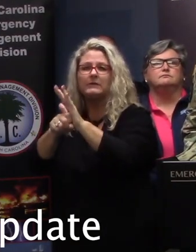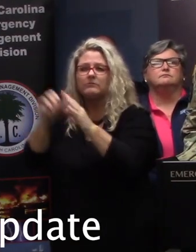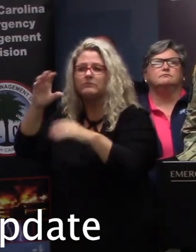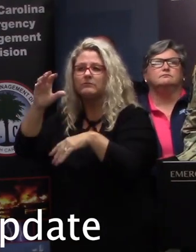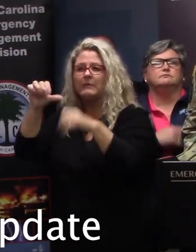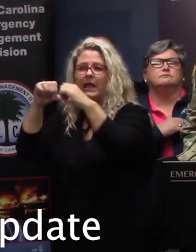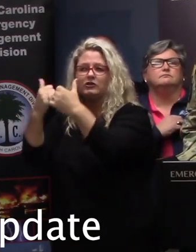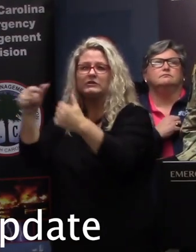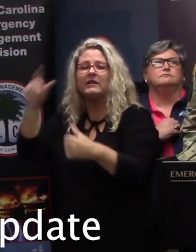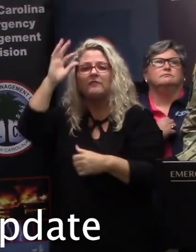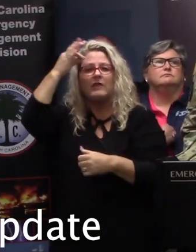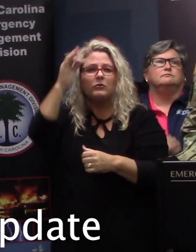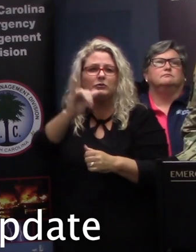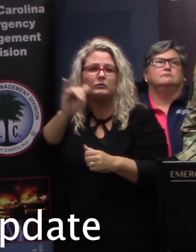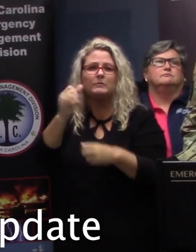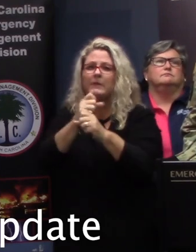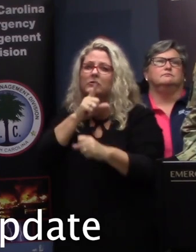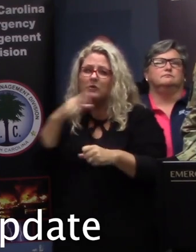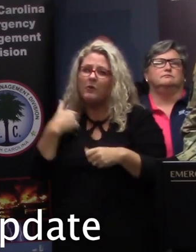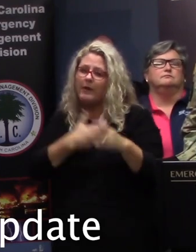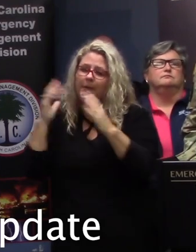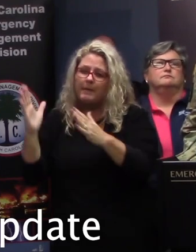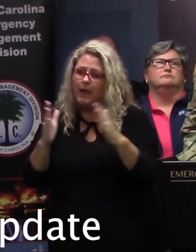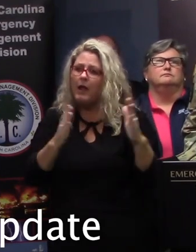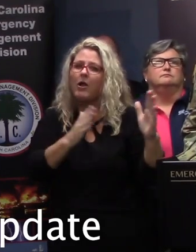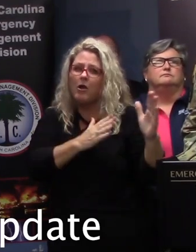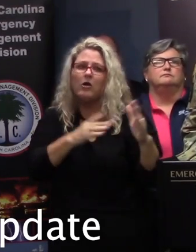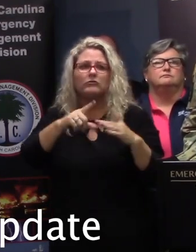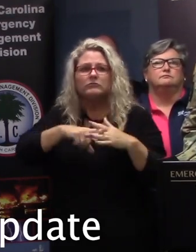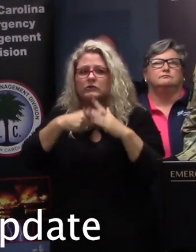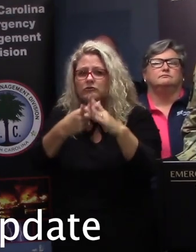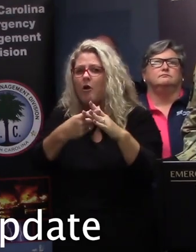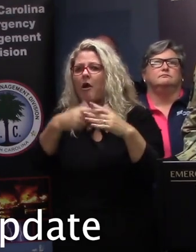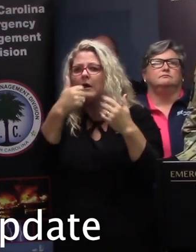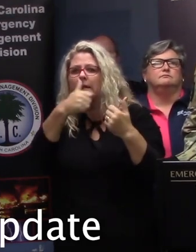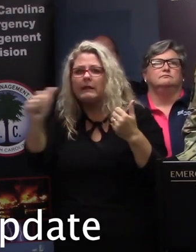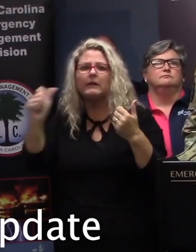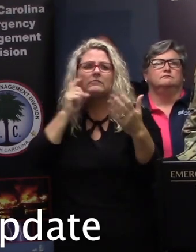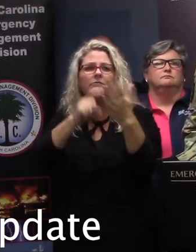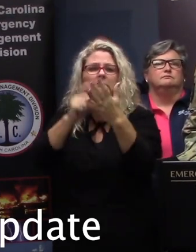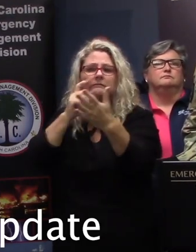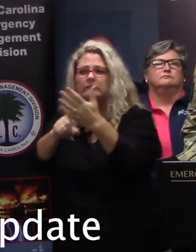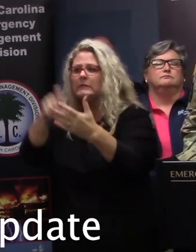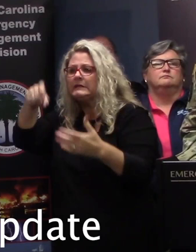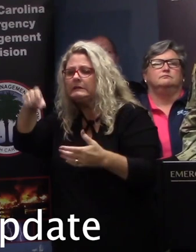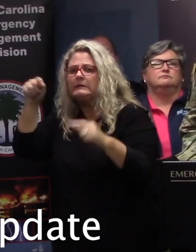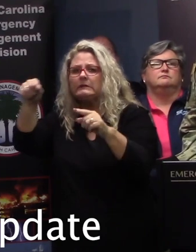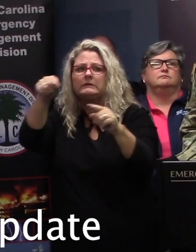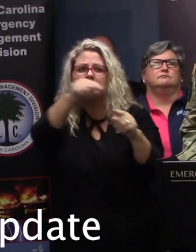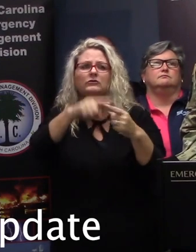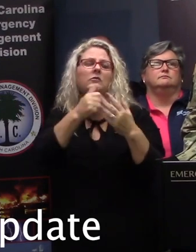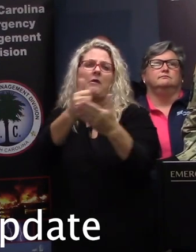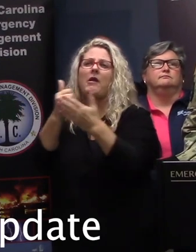and federal entities to ensure that we are prepared to execute any follow-on missions by identifying resources that may be necessary